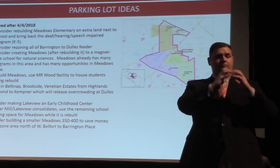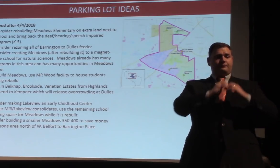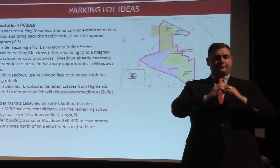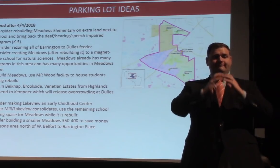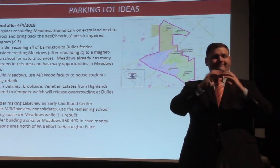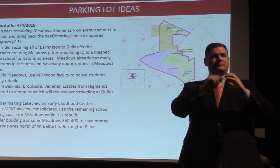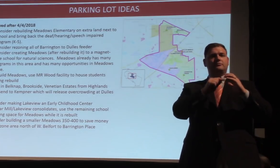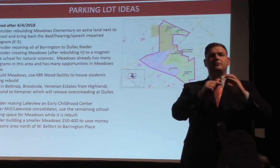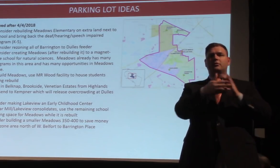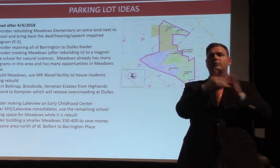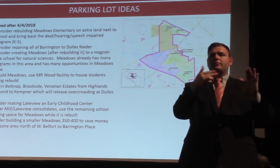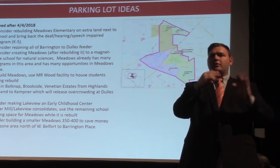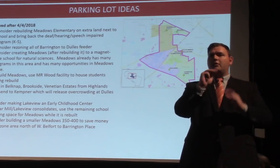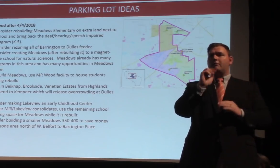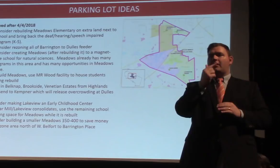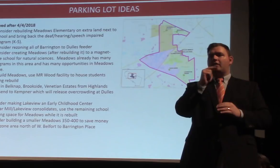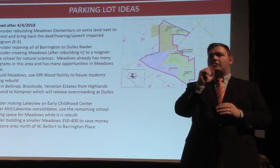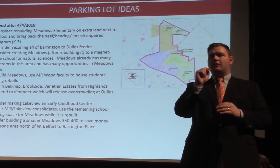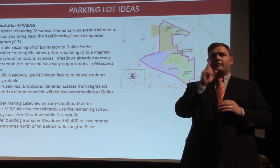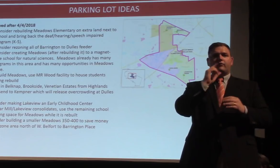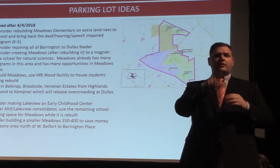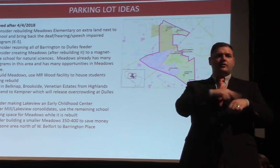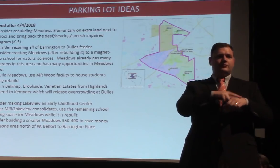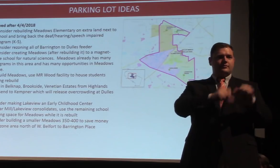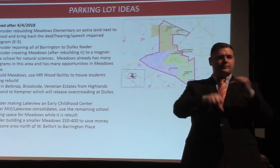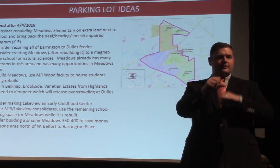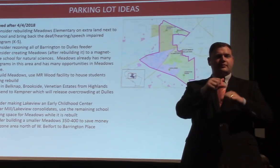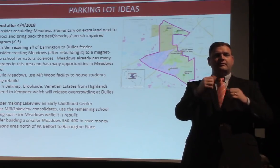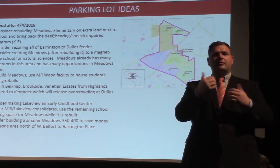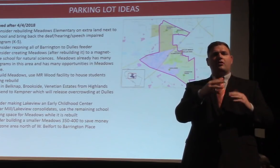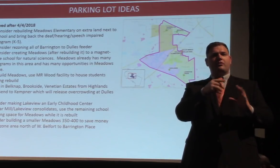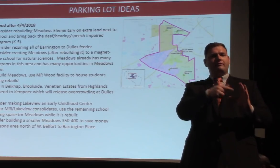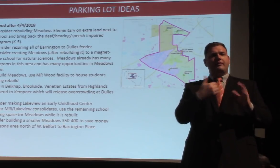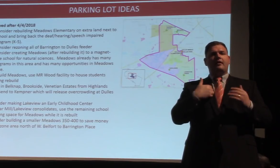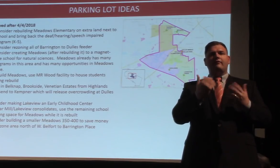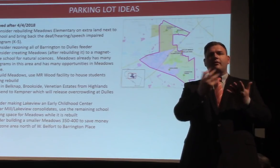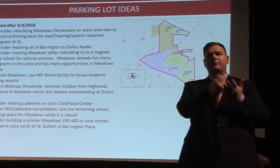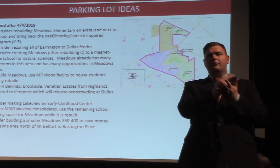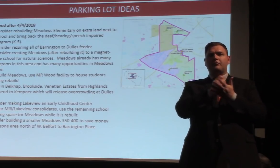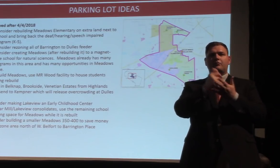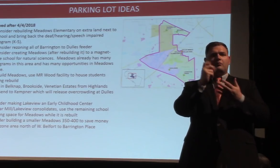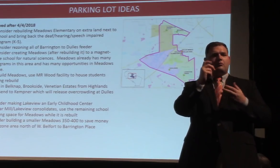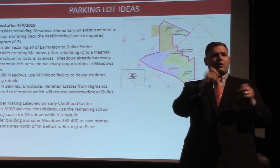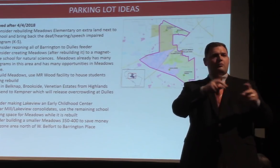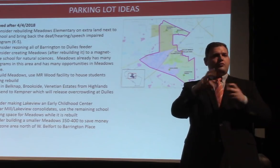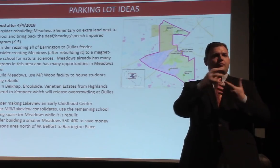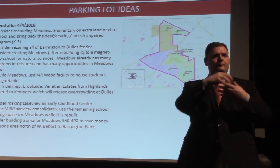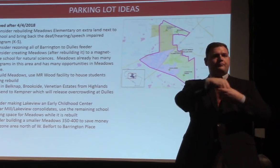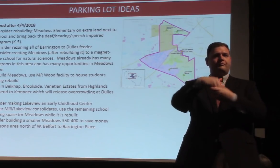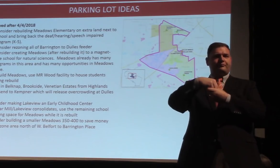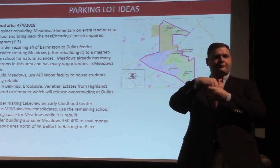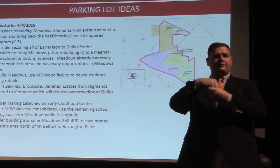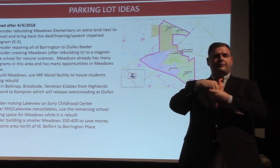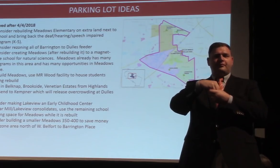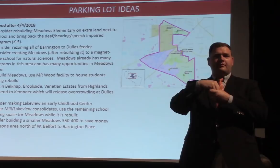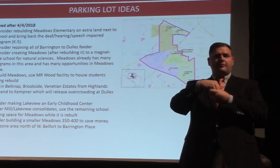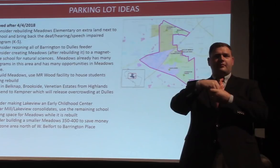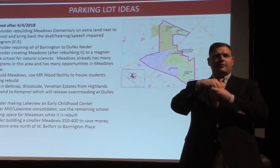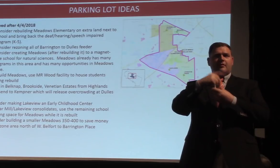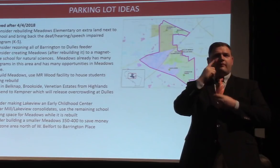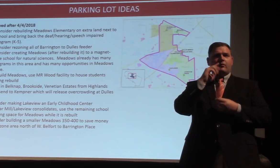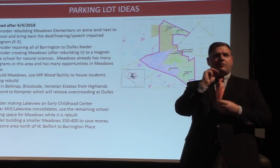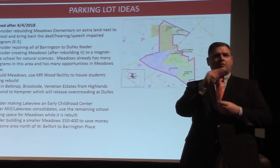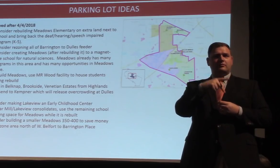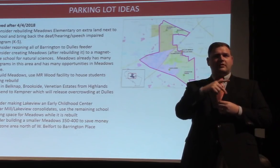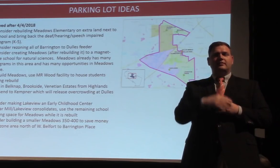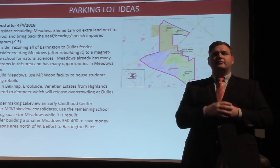Meadows already has many programs in the area and there are many opportunities within Meadows Place. Rebuild Meadows and use the MR Wood